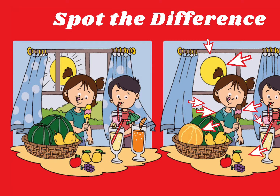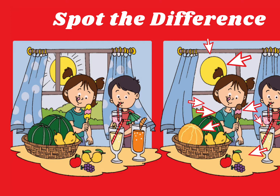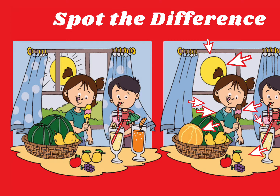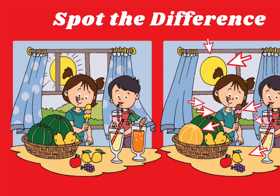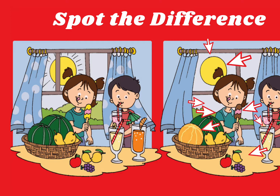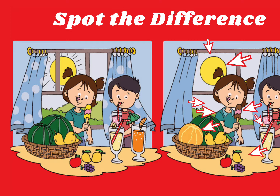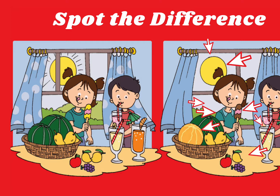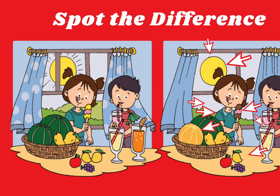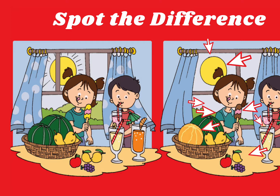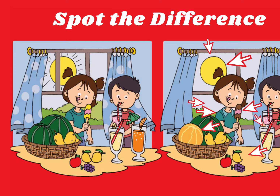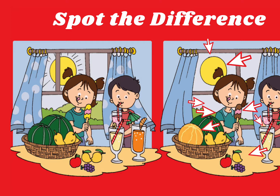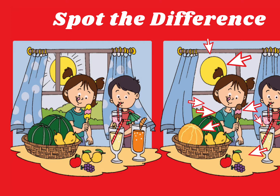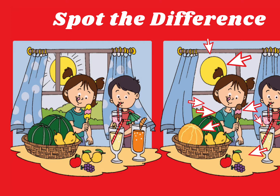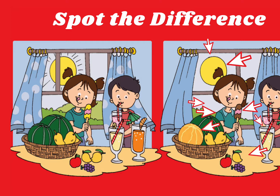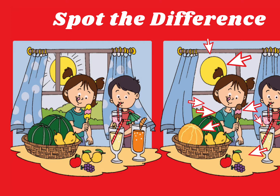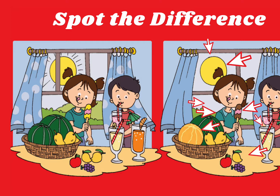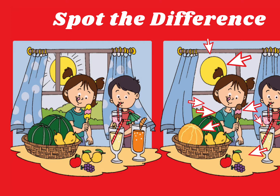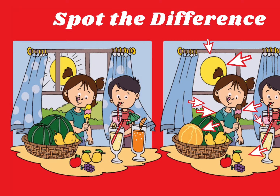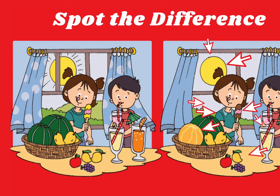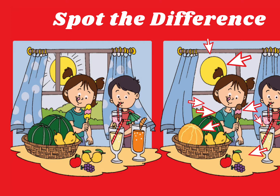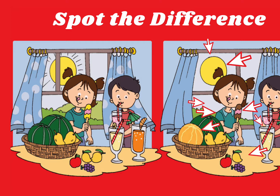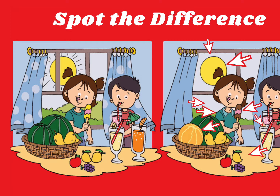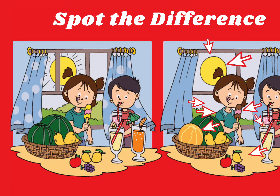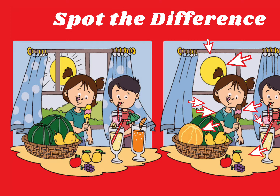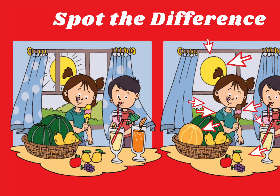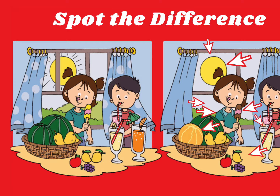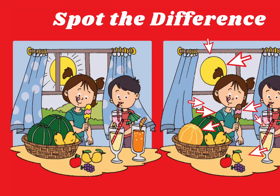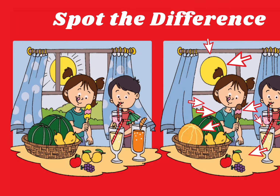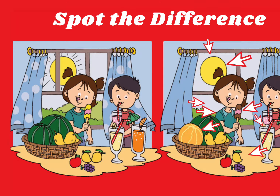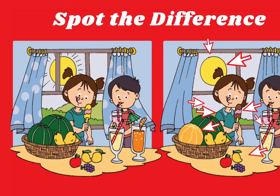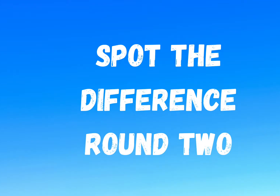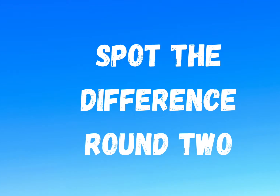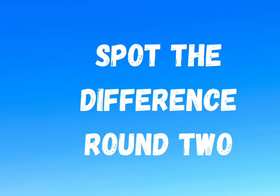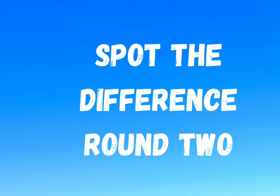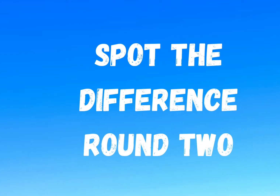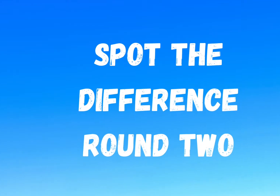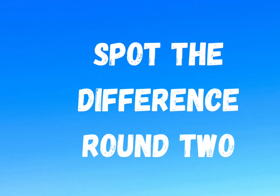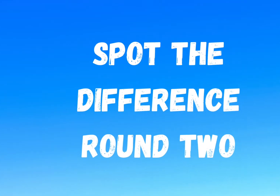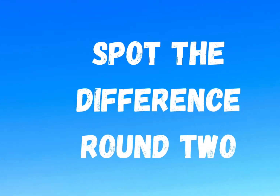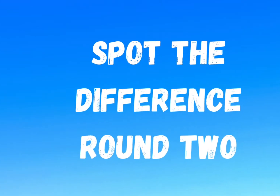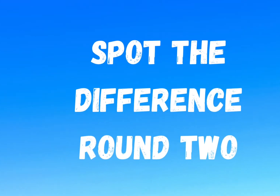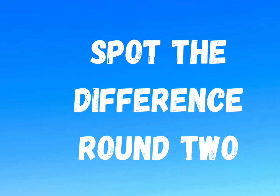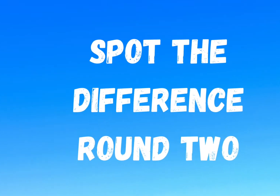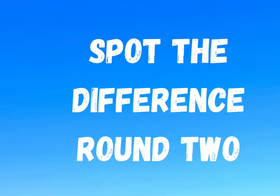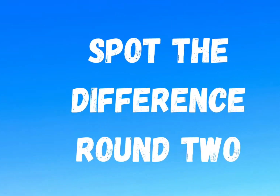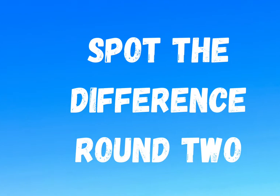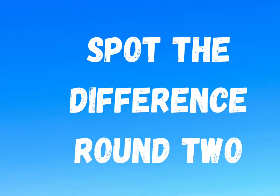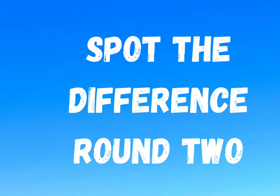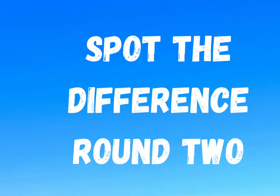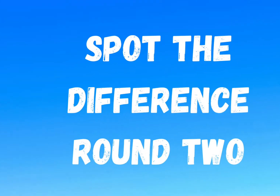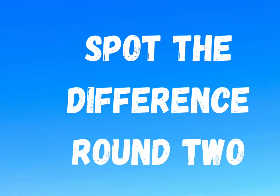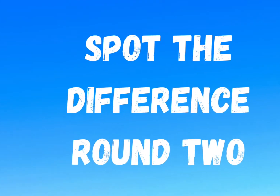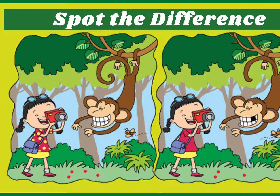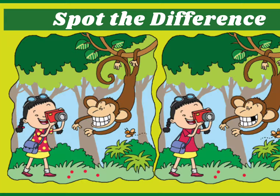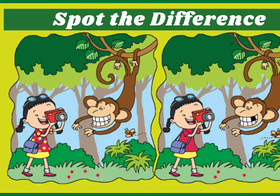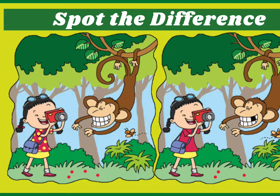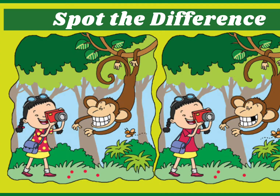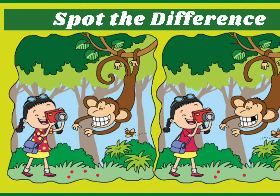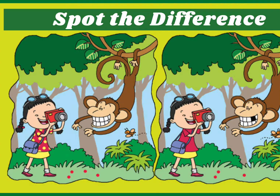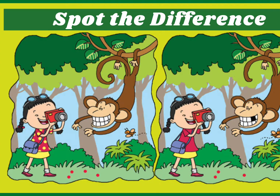of the glasses got some of the fruit got some of the icicle and here we are onto round two so round